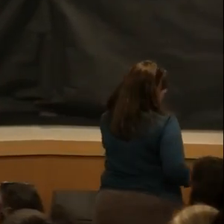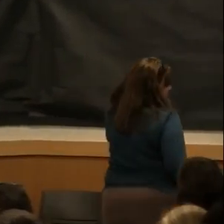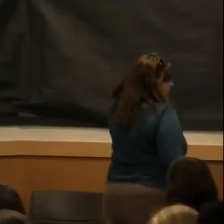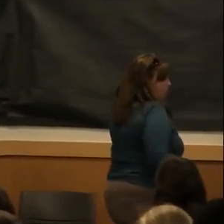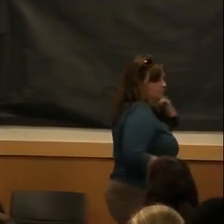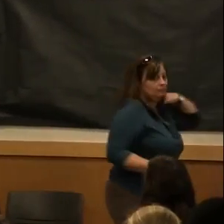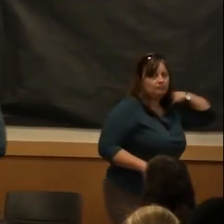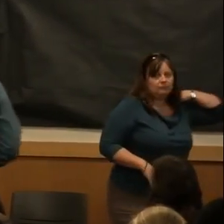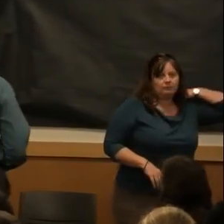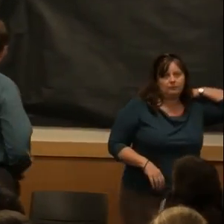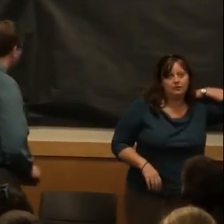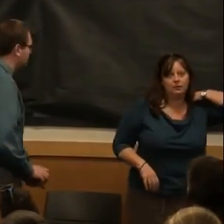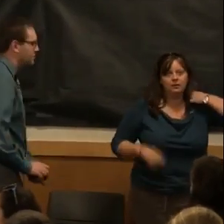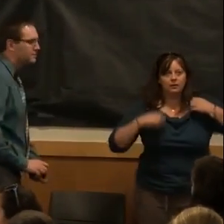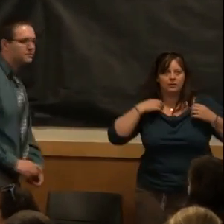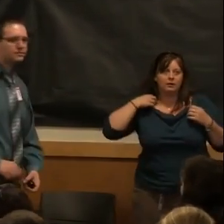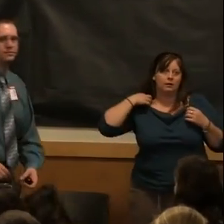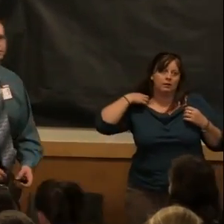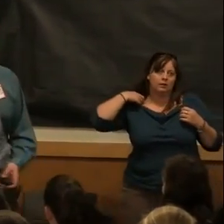Okay.